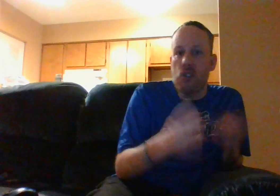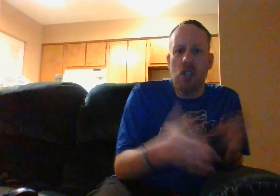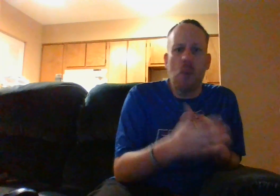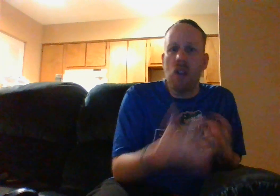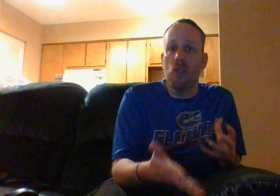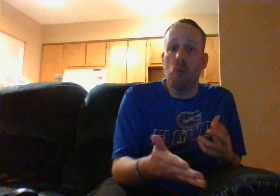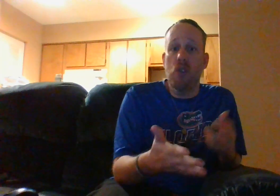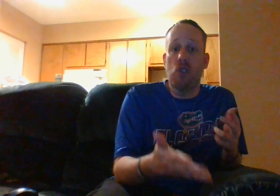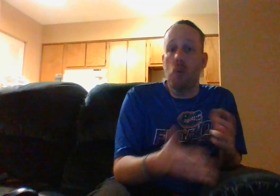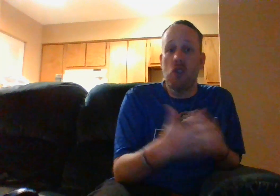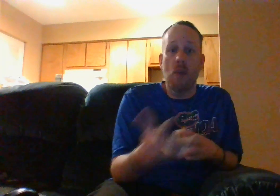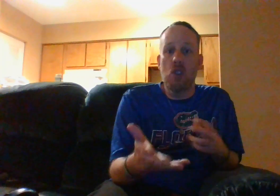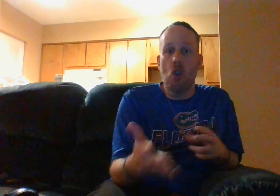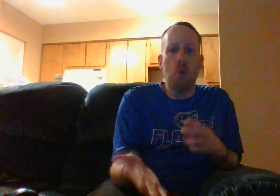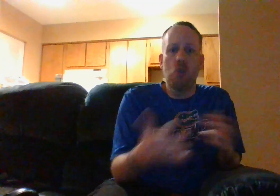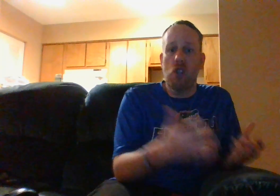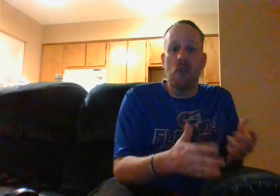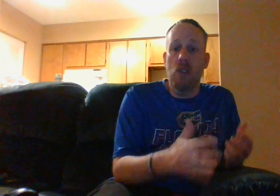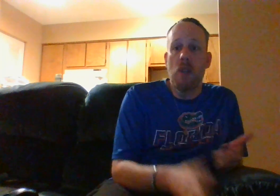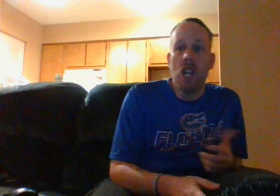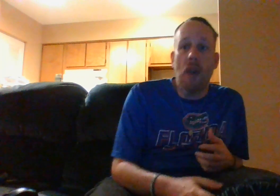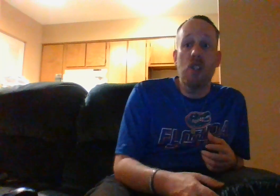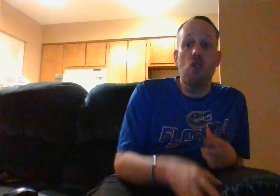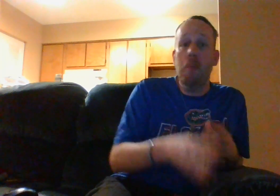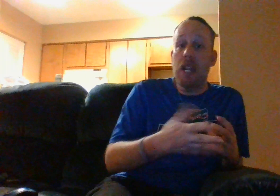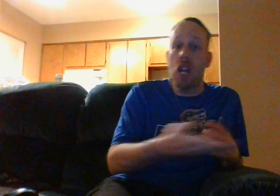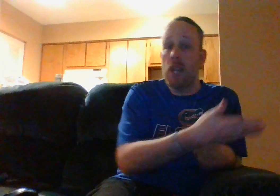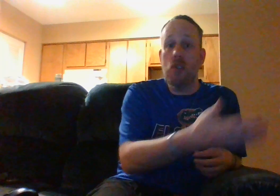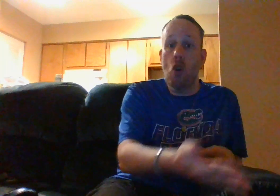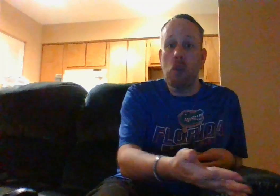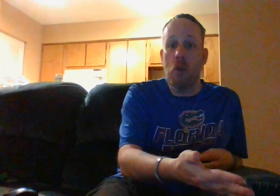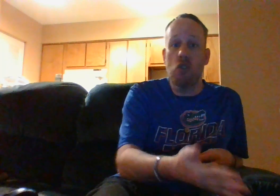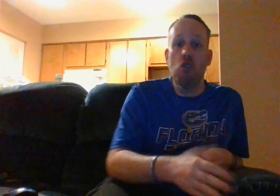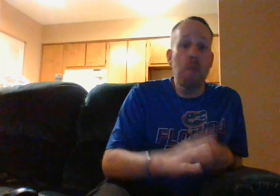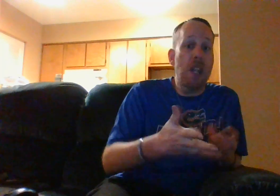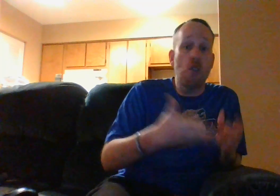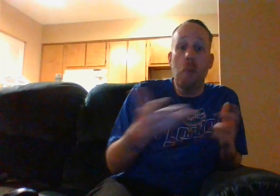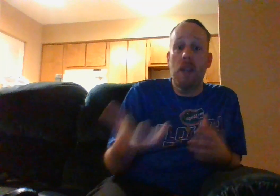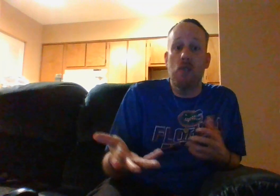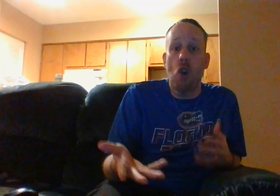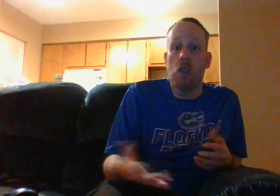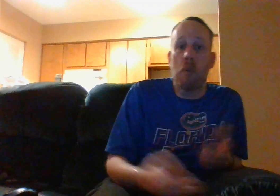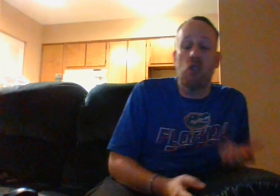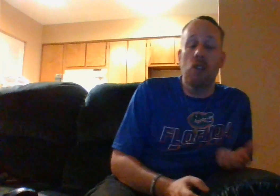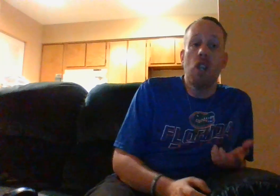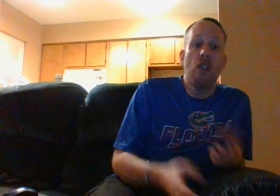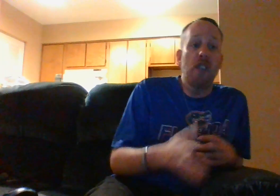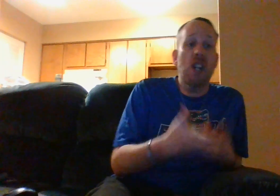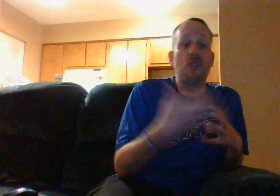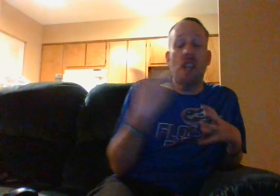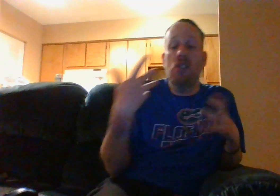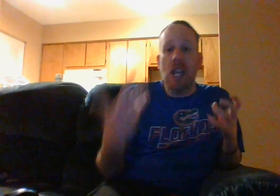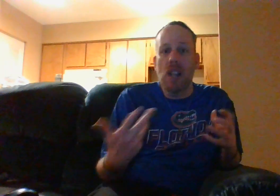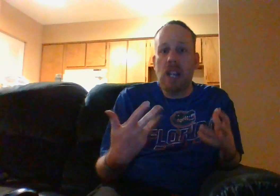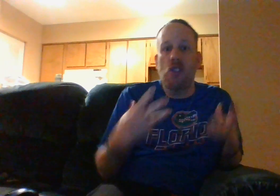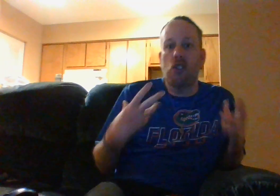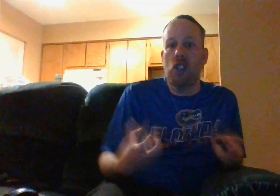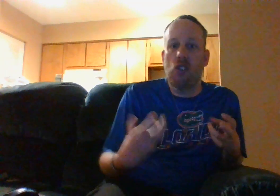sitting around with someone you know who is different i mean you may not even know the person you may even know the person because it's kind of like a sixth